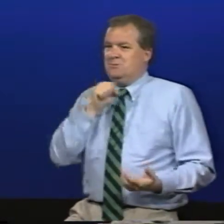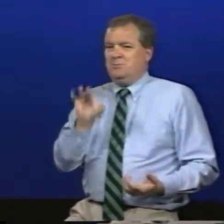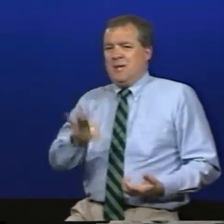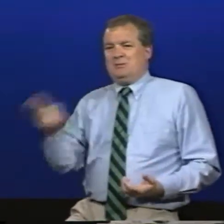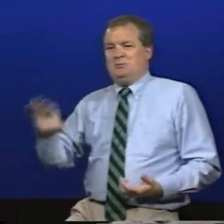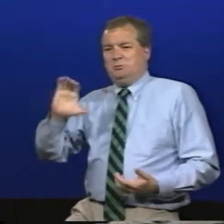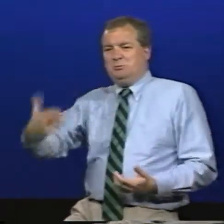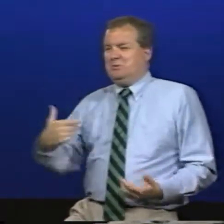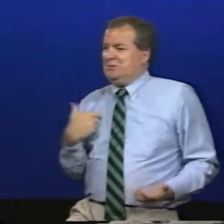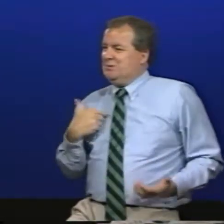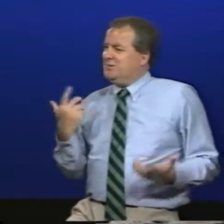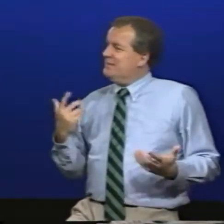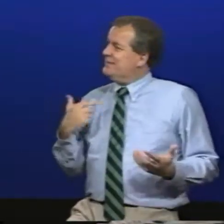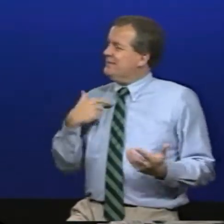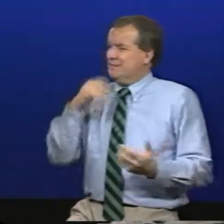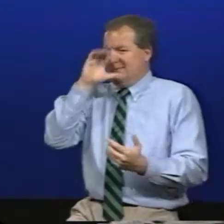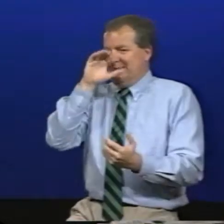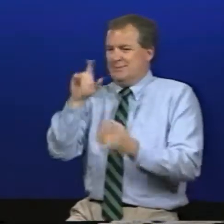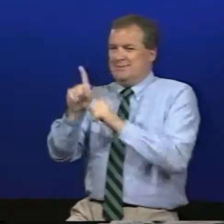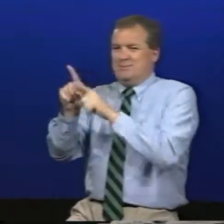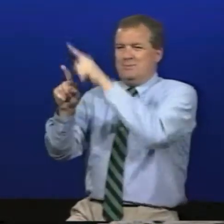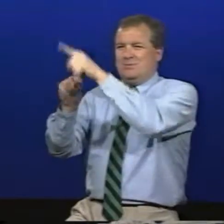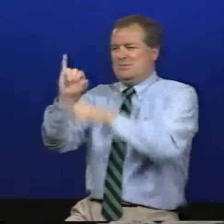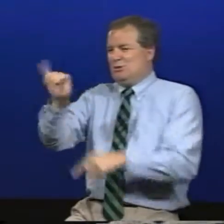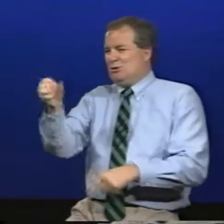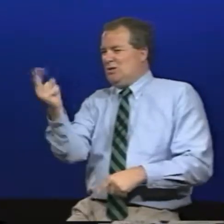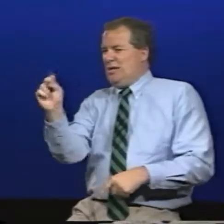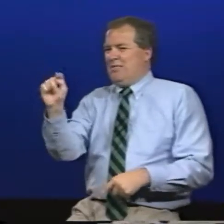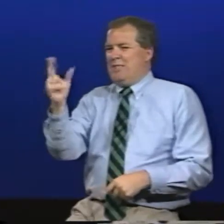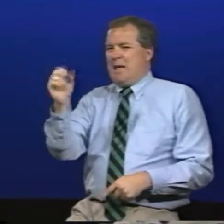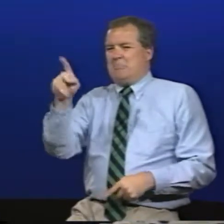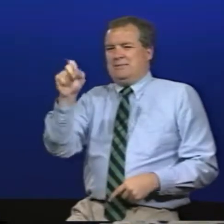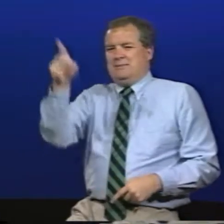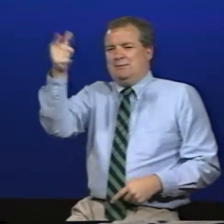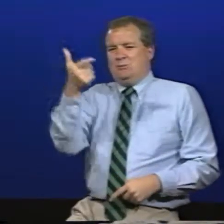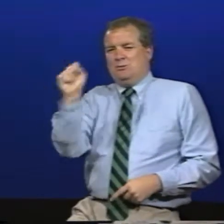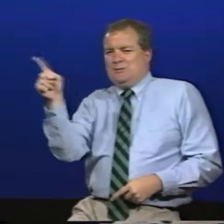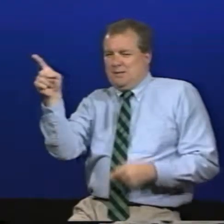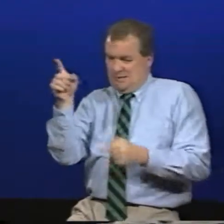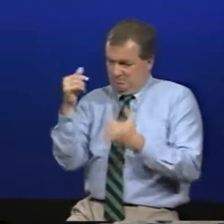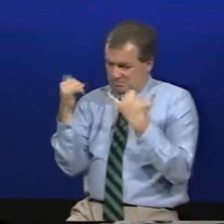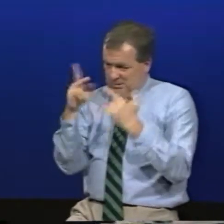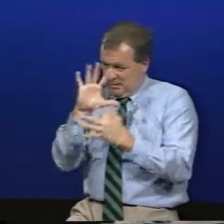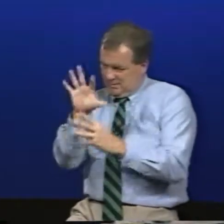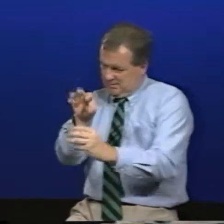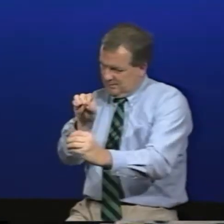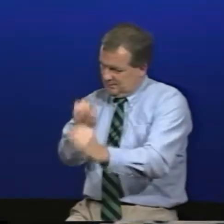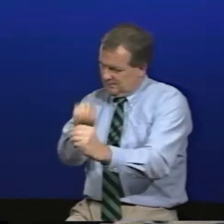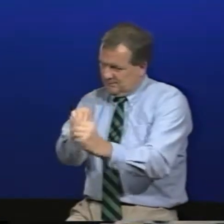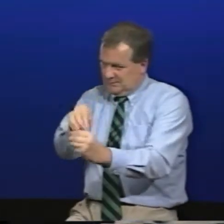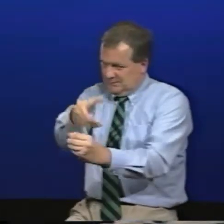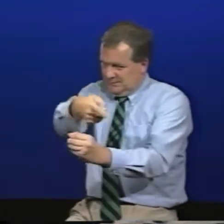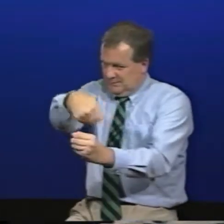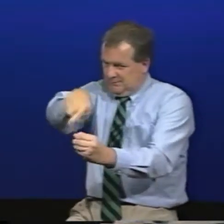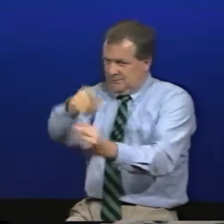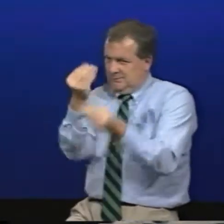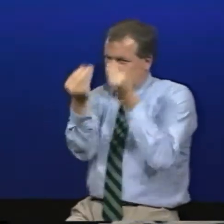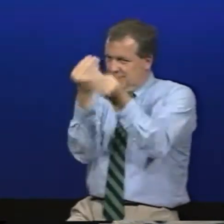that's a whole different subject I guess I come from an old school because when you look at Johns Hopkins or Georgetown University they play real